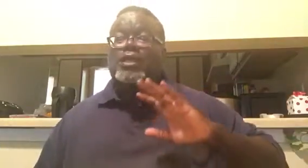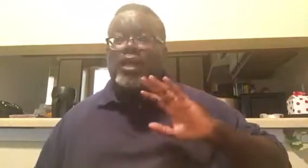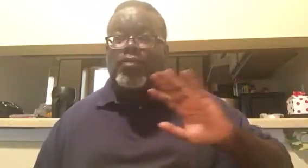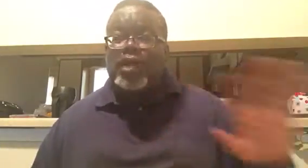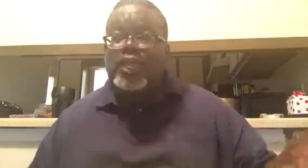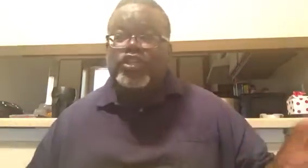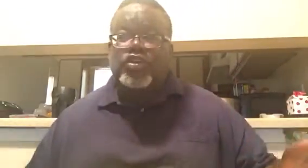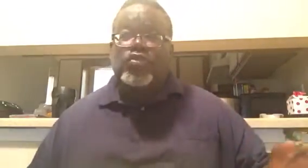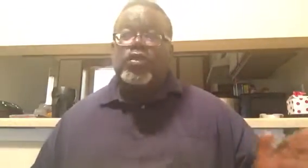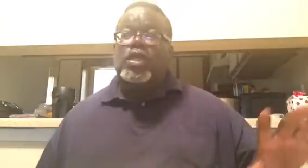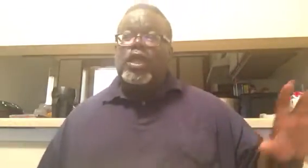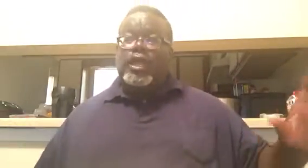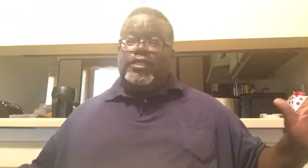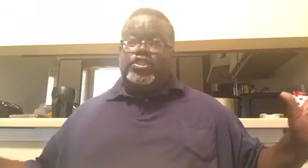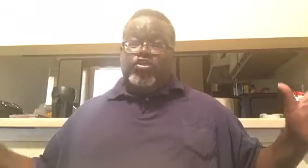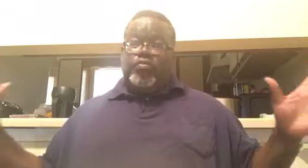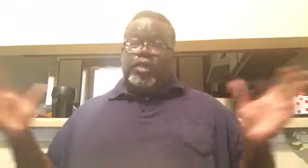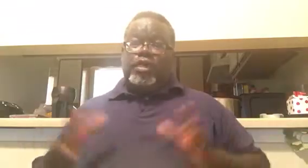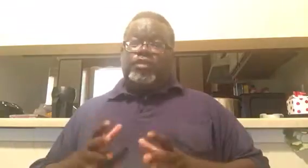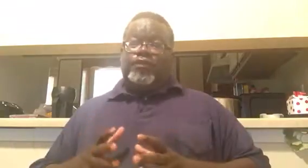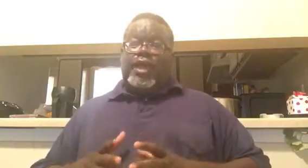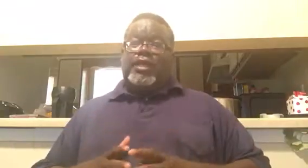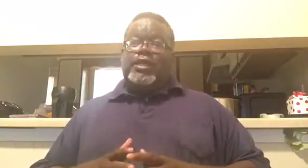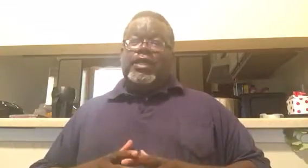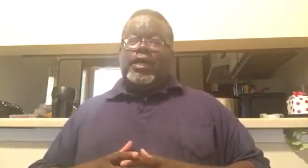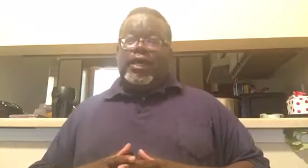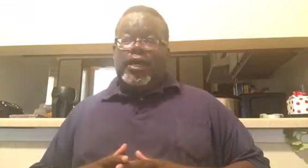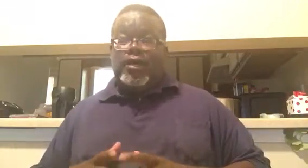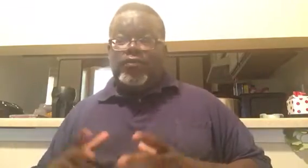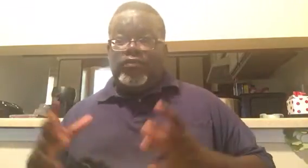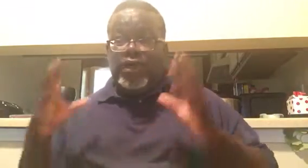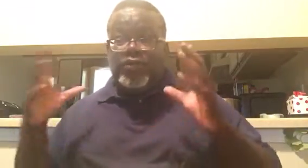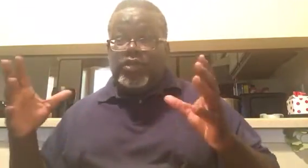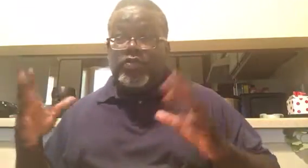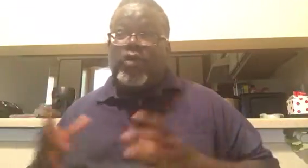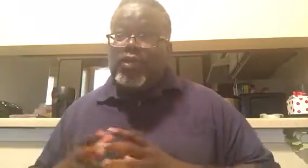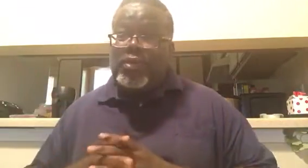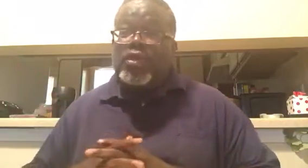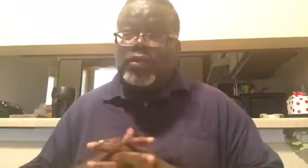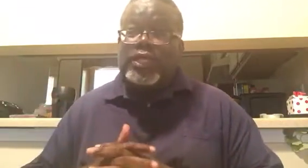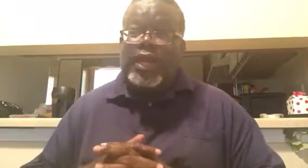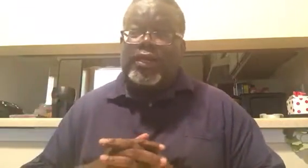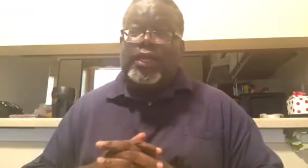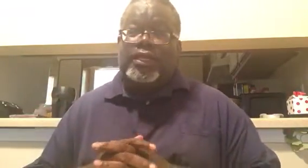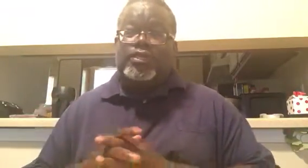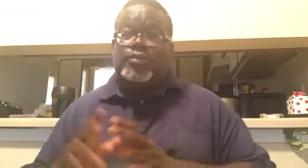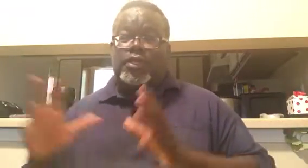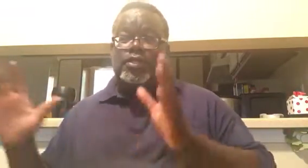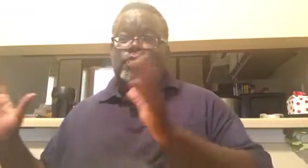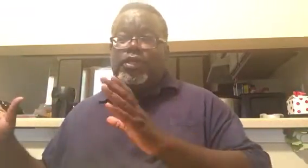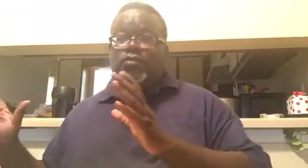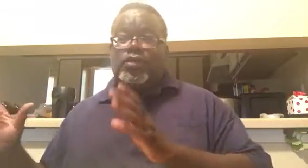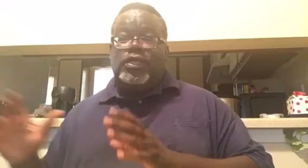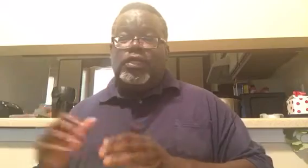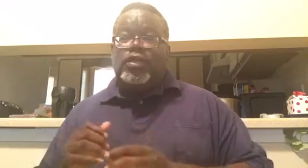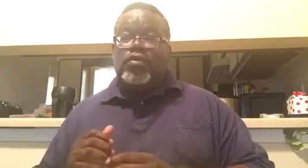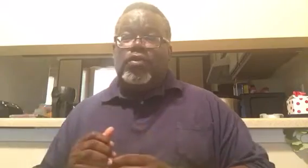denominational. And so because of that, uh, one of the reasons why we meet on Saturday is because we, we, you know,